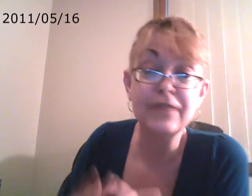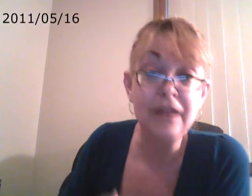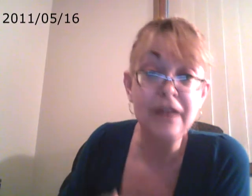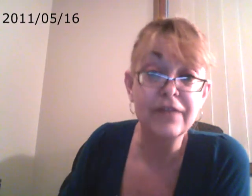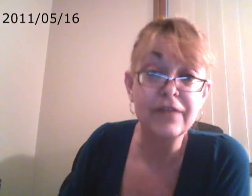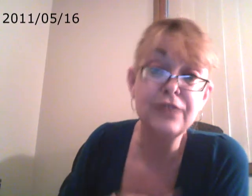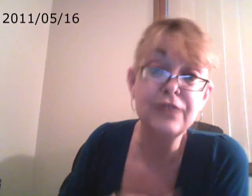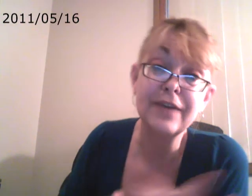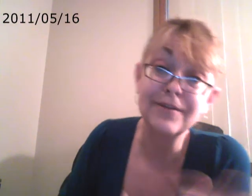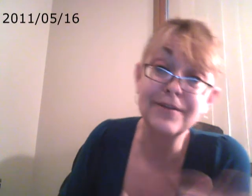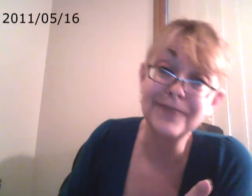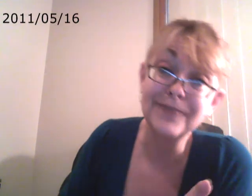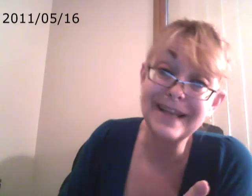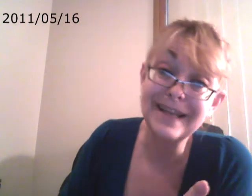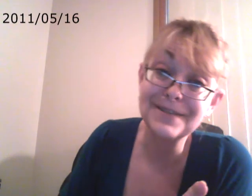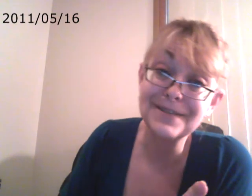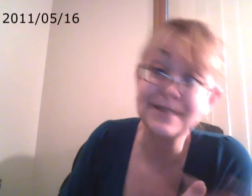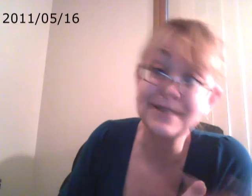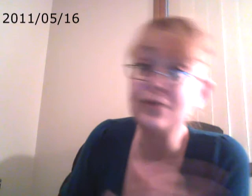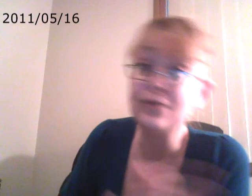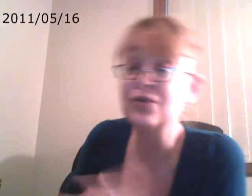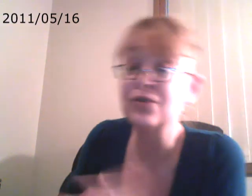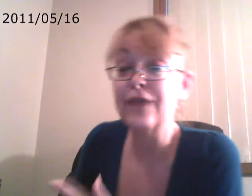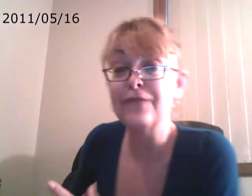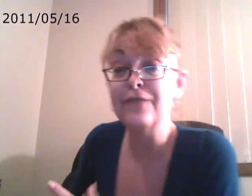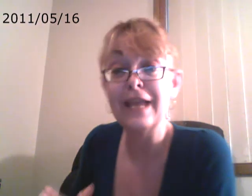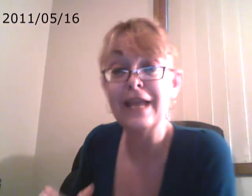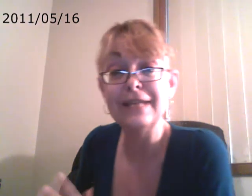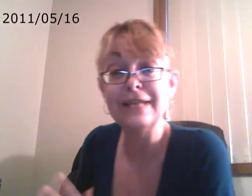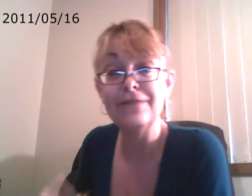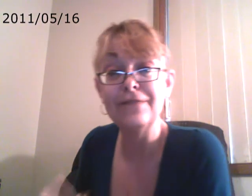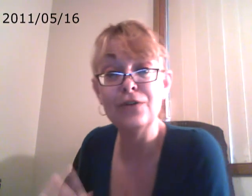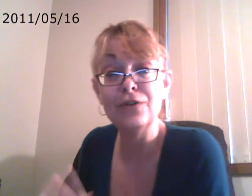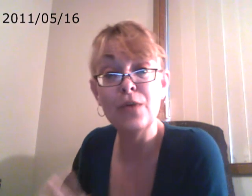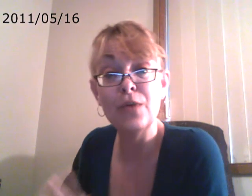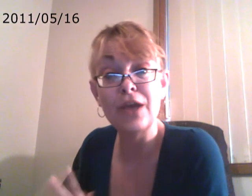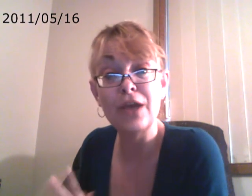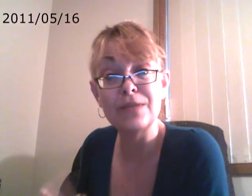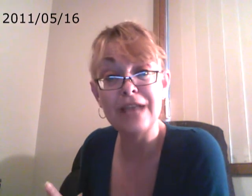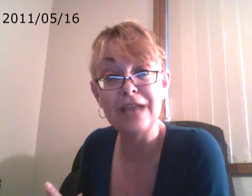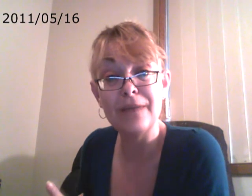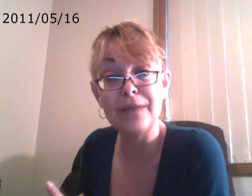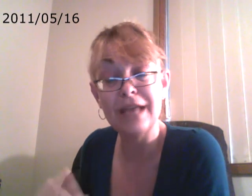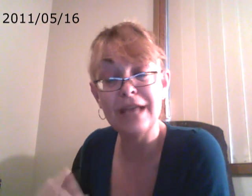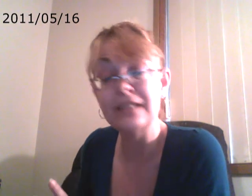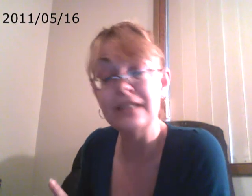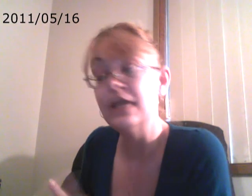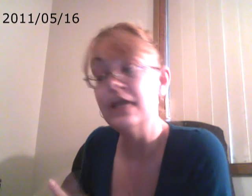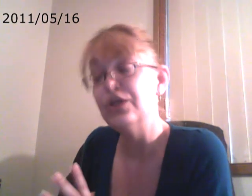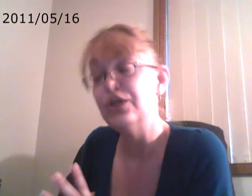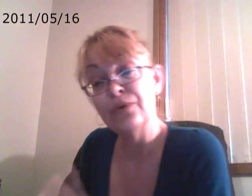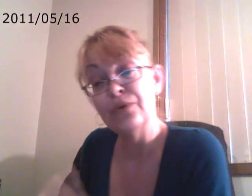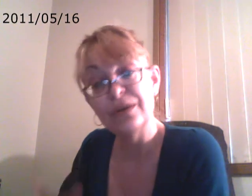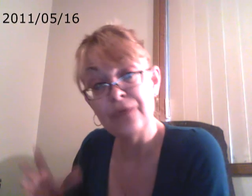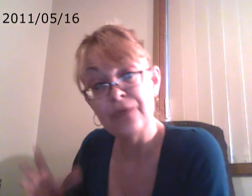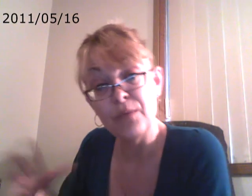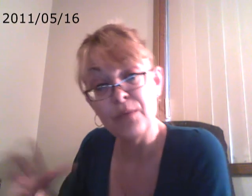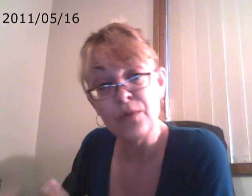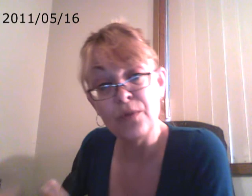love, then you get all of the right answers. If you survive with hate and fear and, oh my God, what's going to happen next? You're going to create more and more